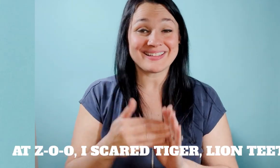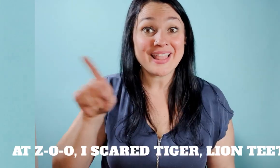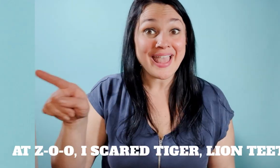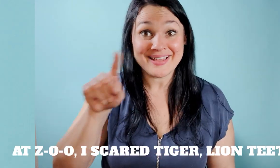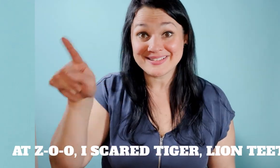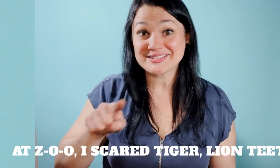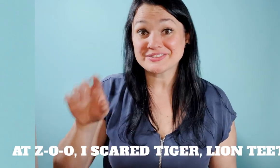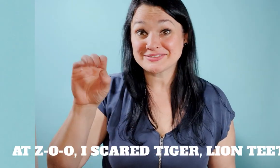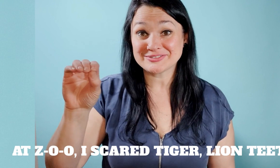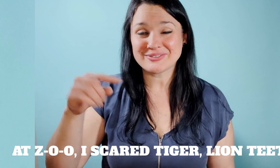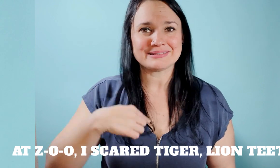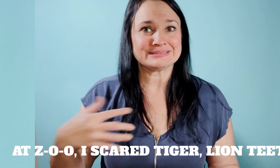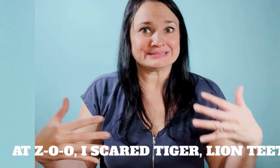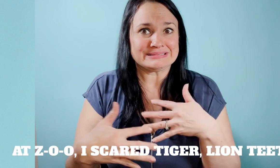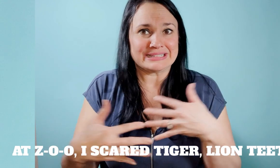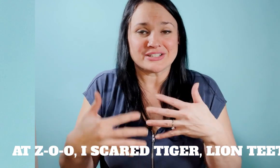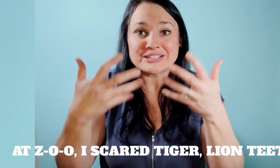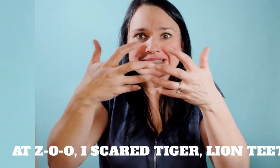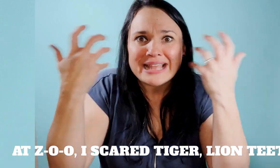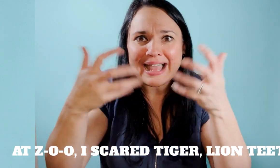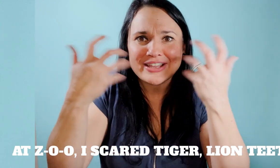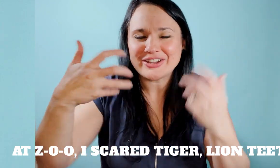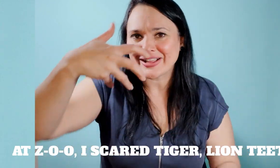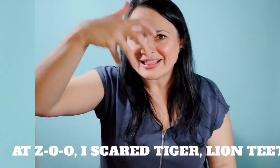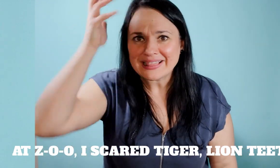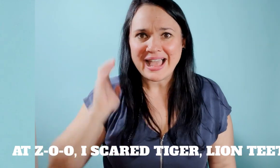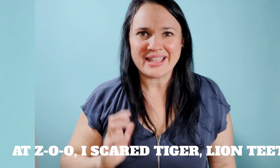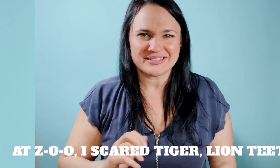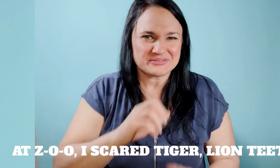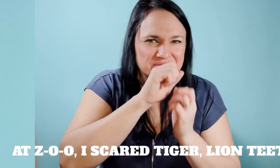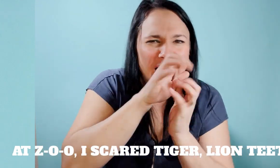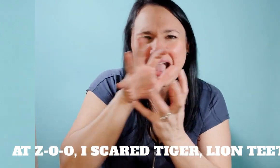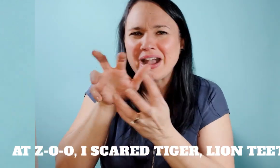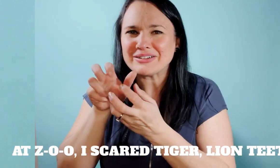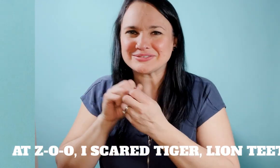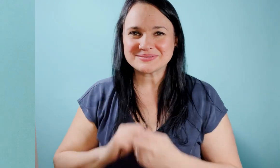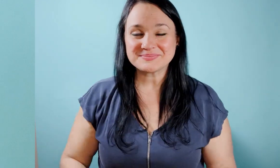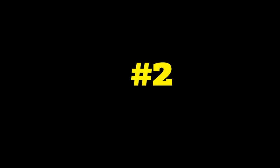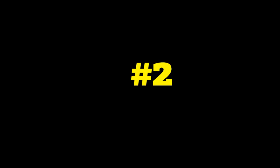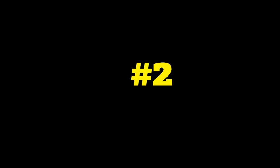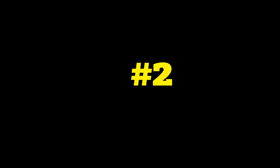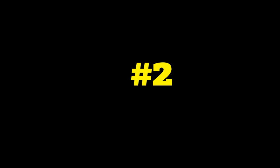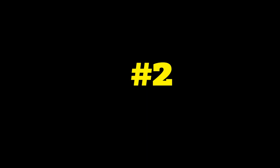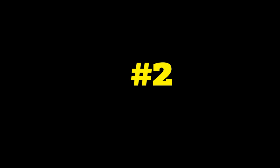the phrase is at the zoo I'm scared I'm tiger lion and teeth rawr